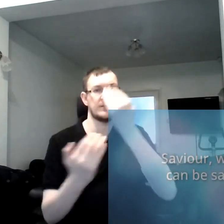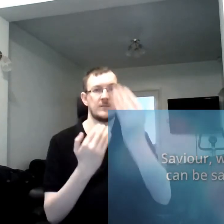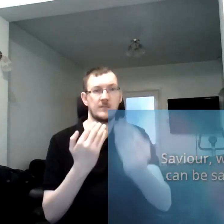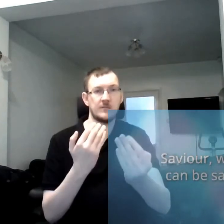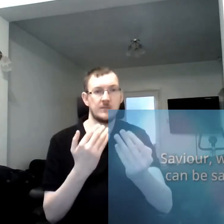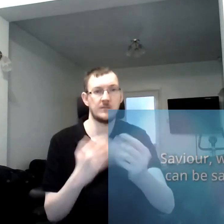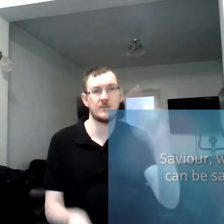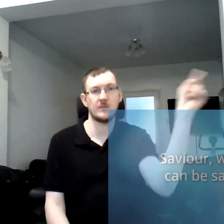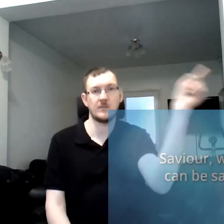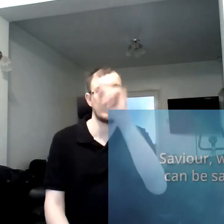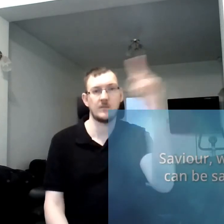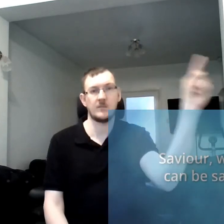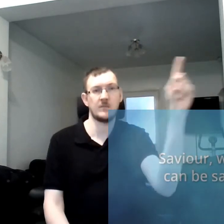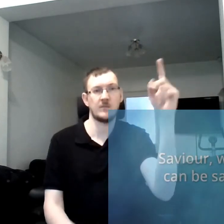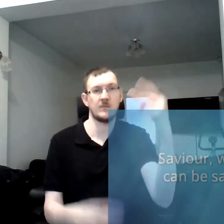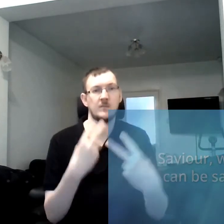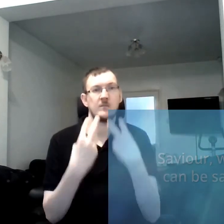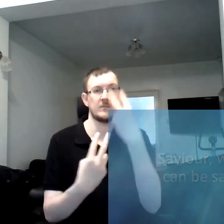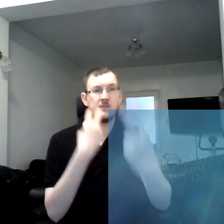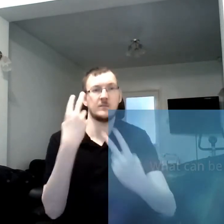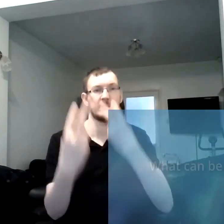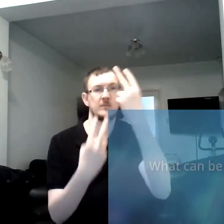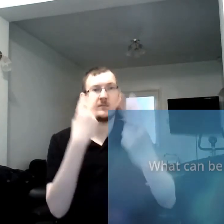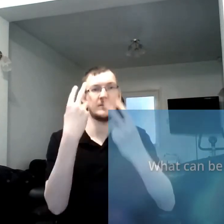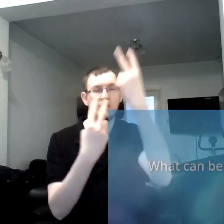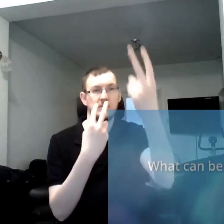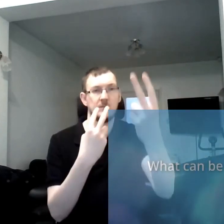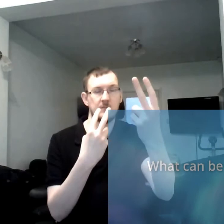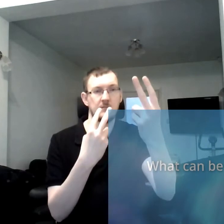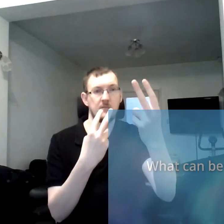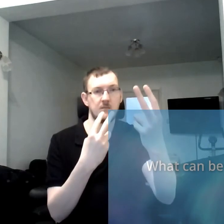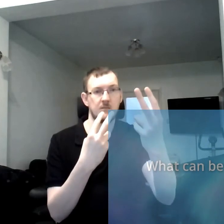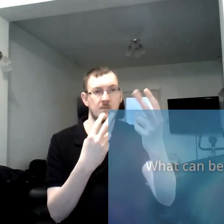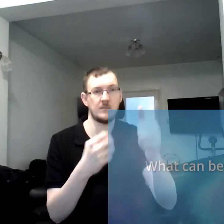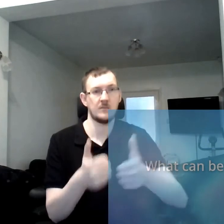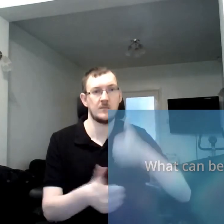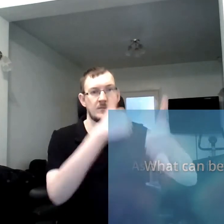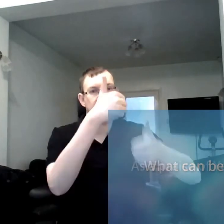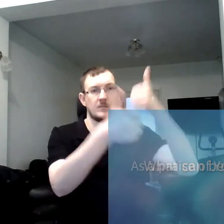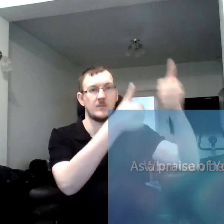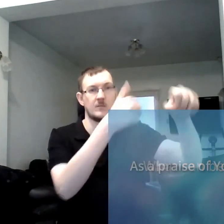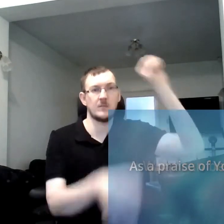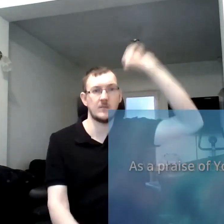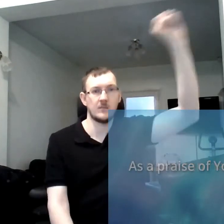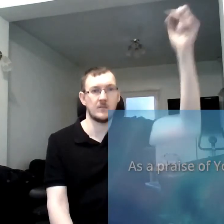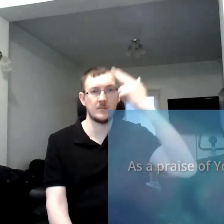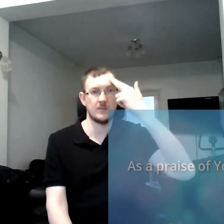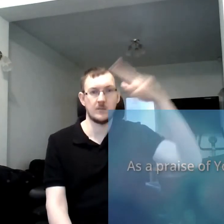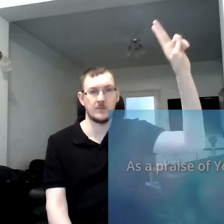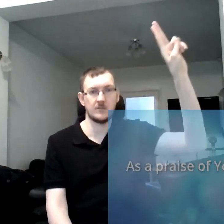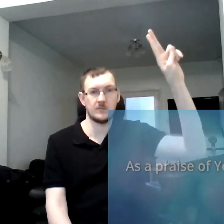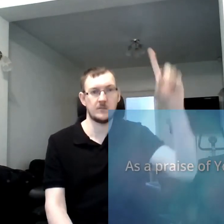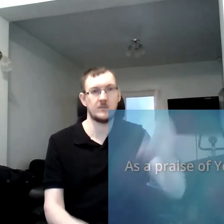said. What can be sung. As the praise of your name.